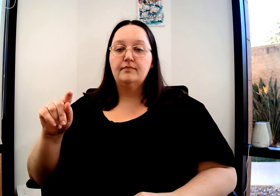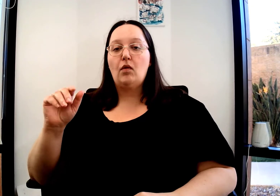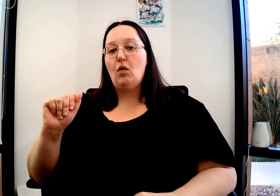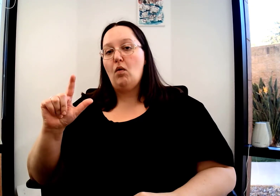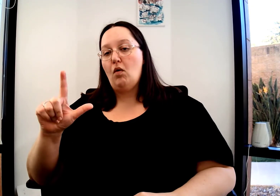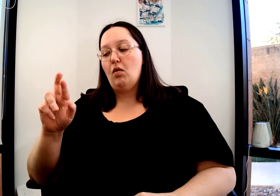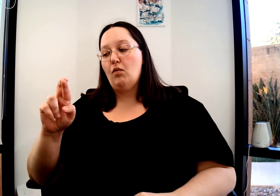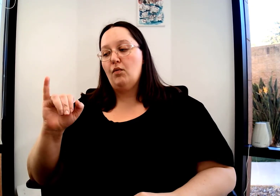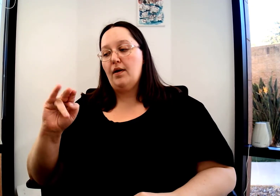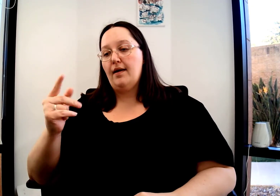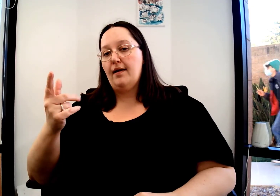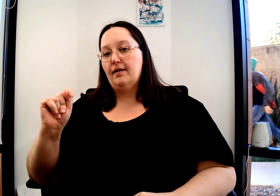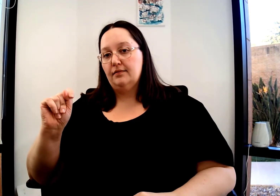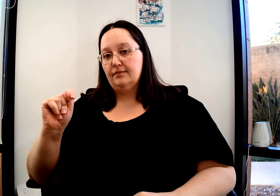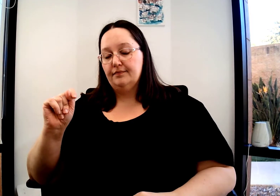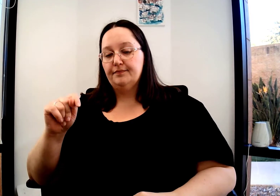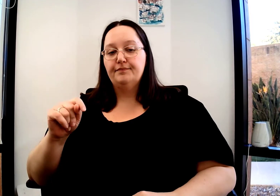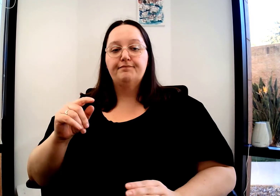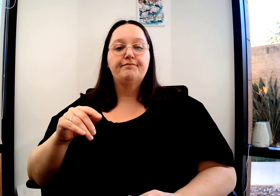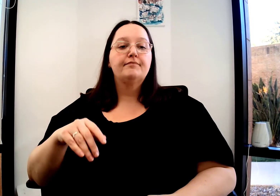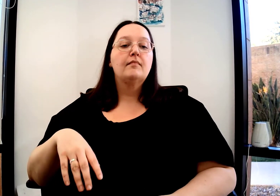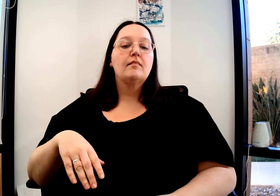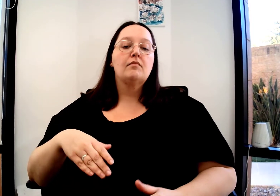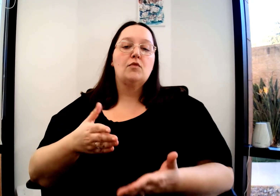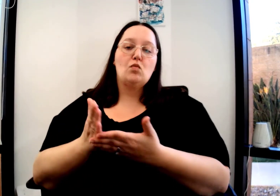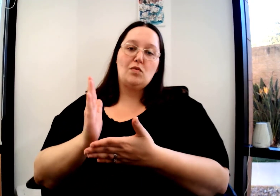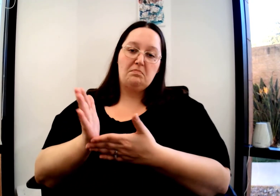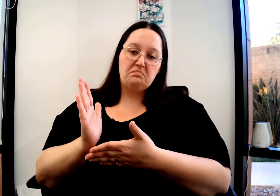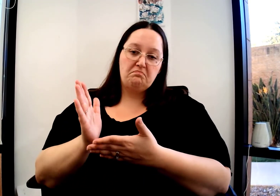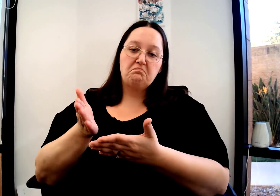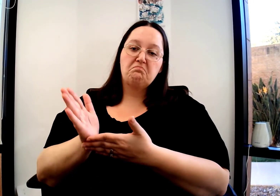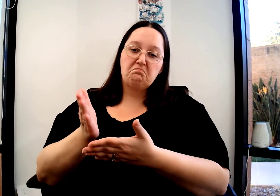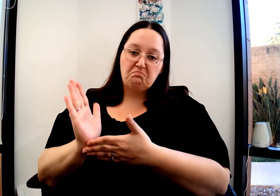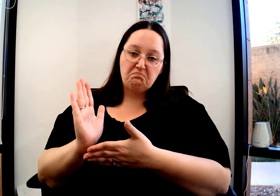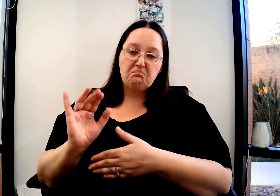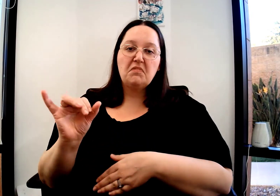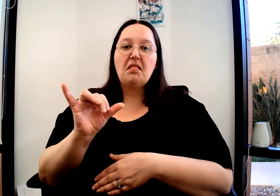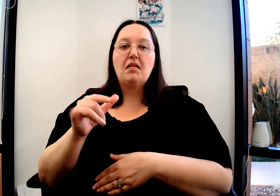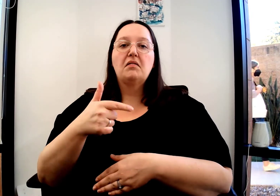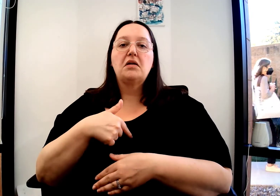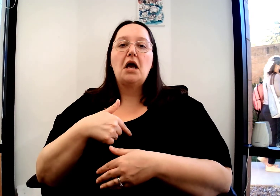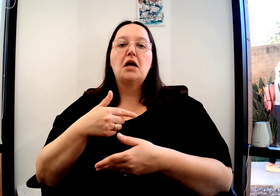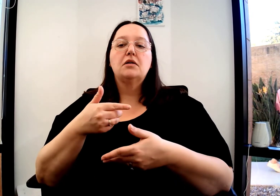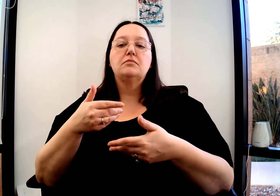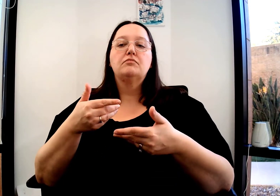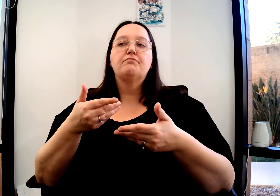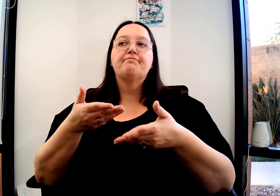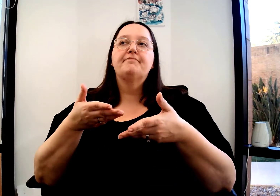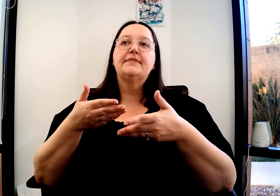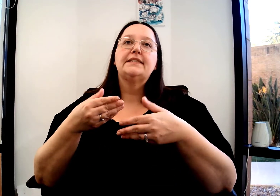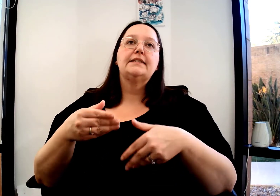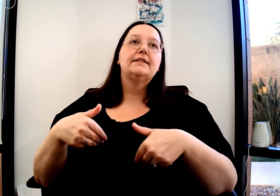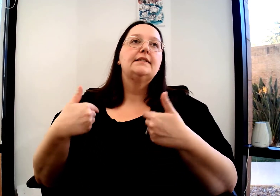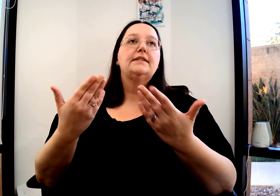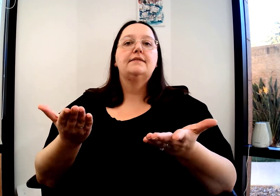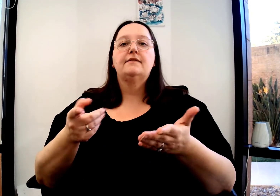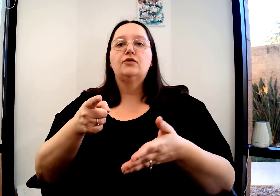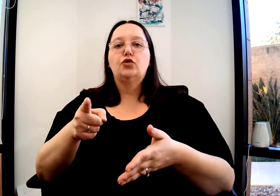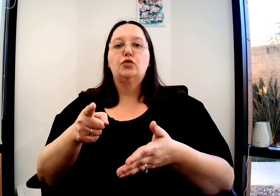All right. All Is our next one. All right. Two times. This is if I'm saying,